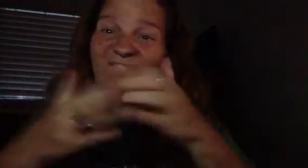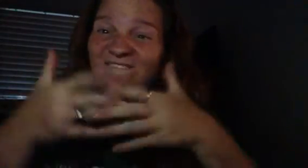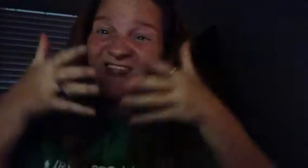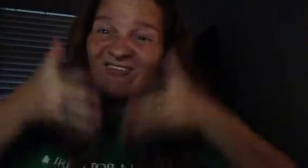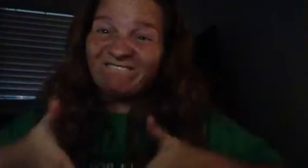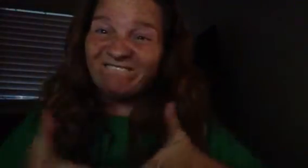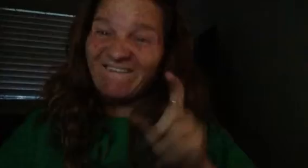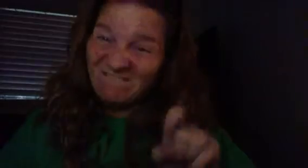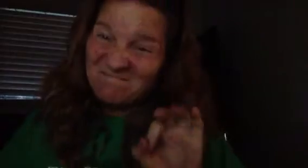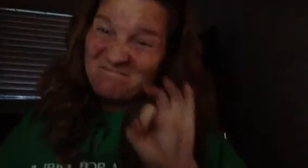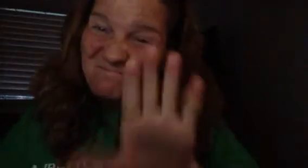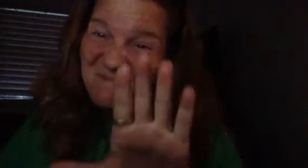I'm not going